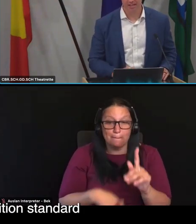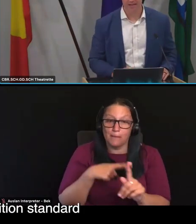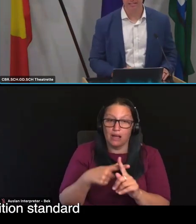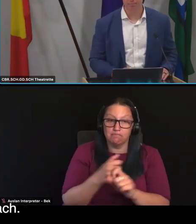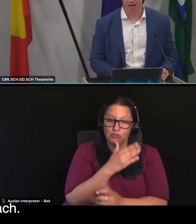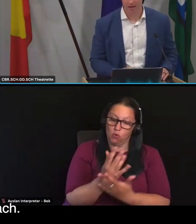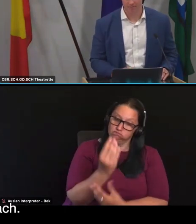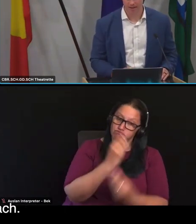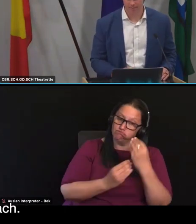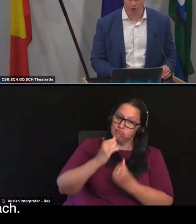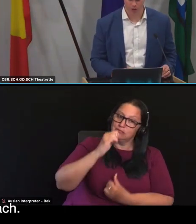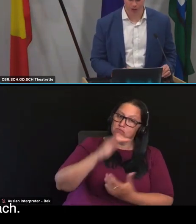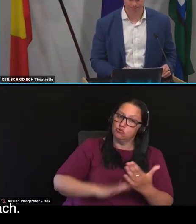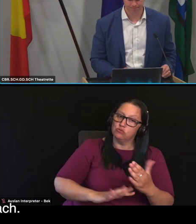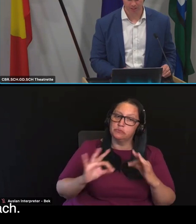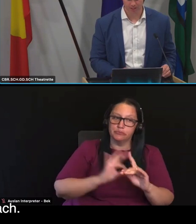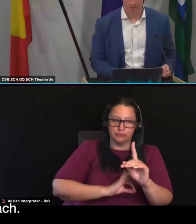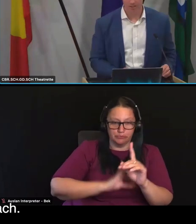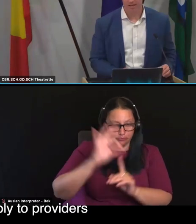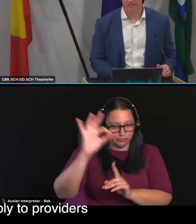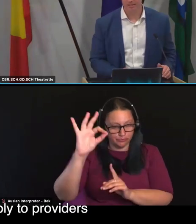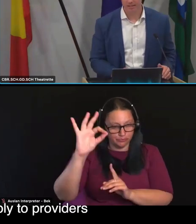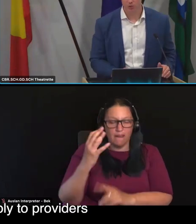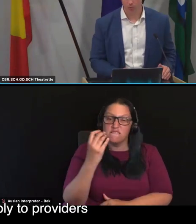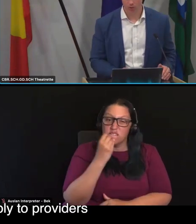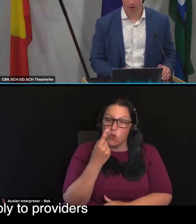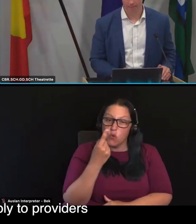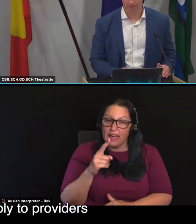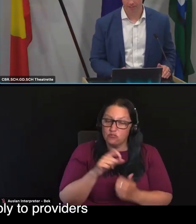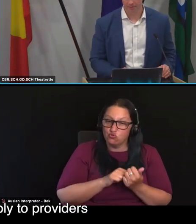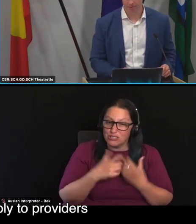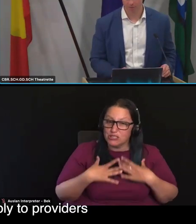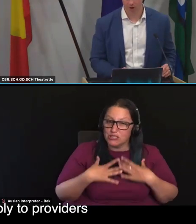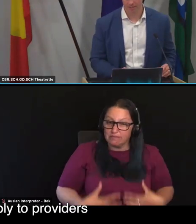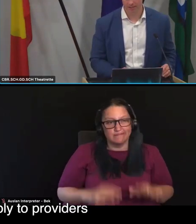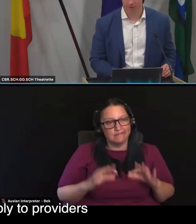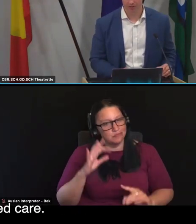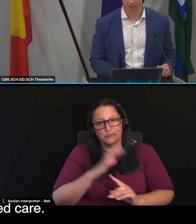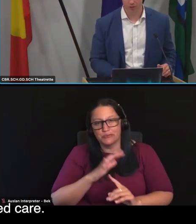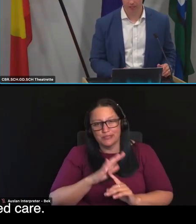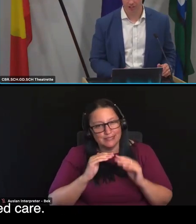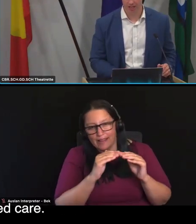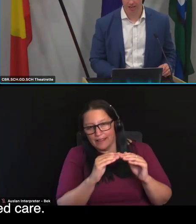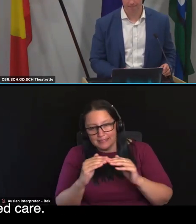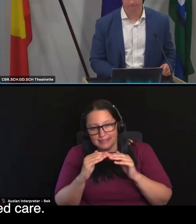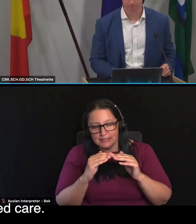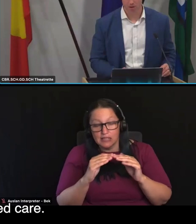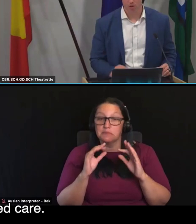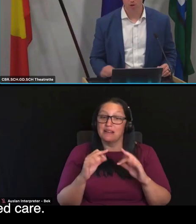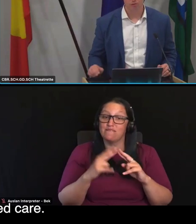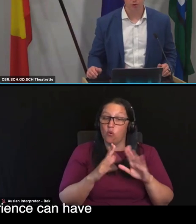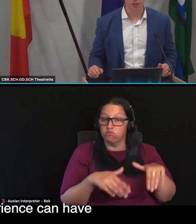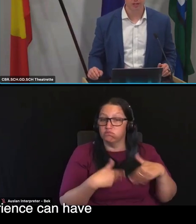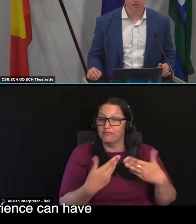nutrition standard is part of that approach. This standard is intended to apply for providers delivering residential aged care.